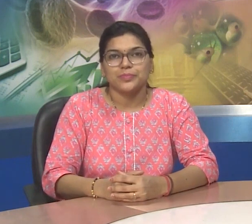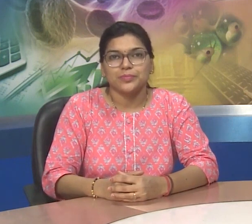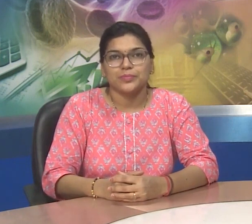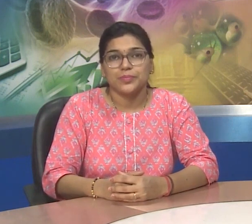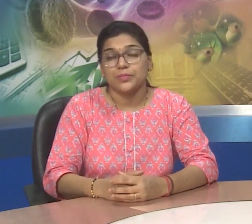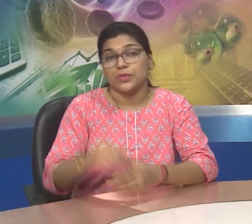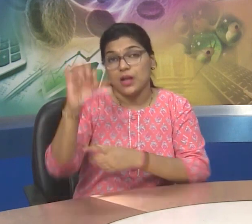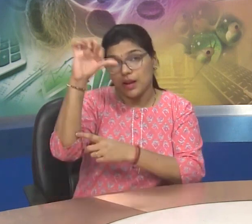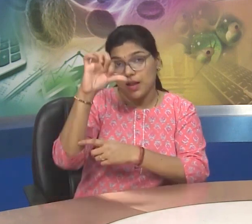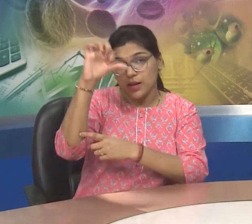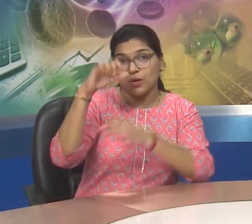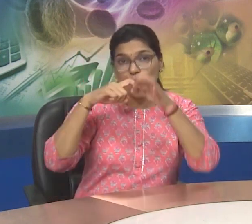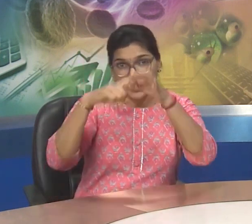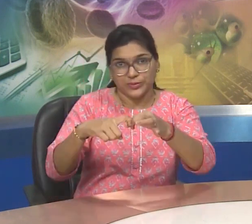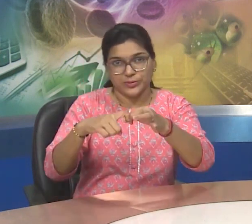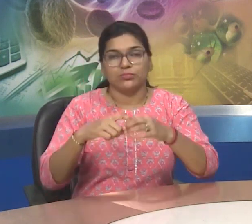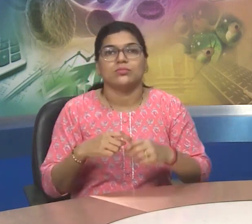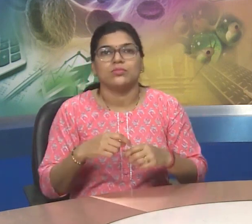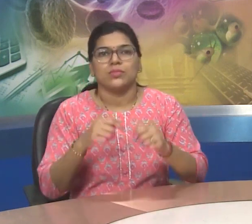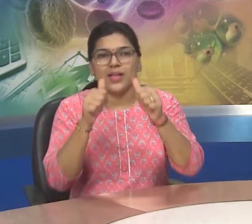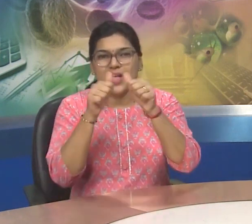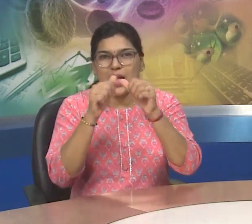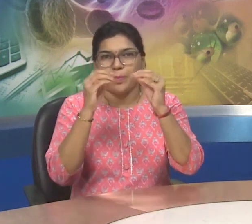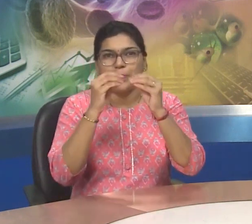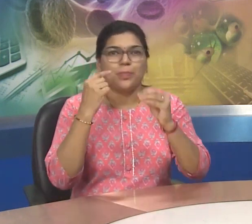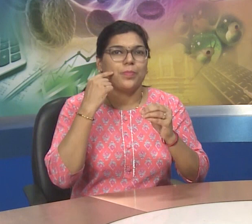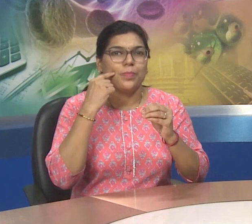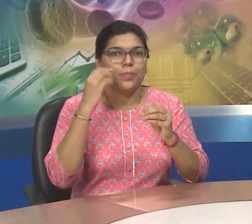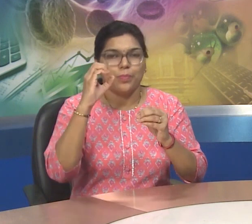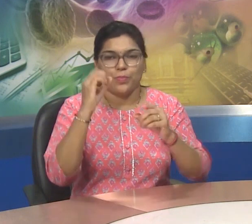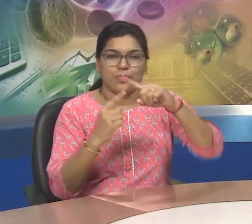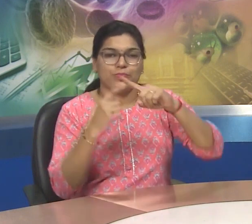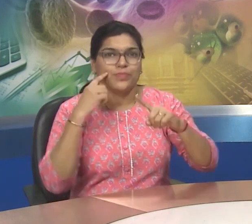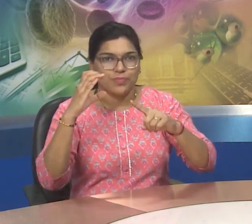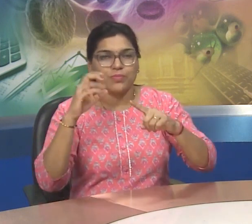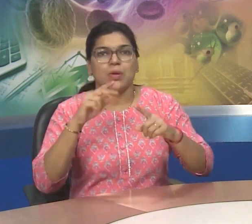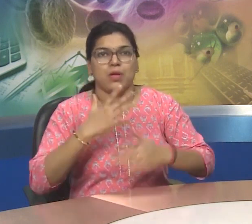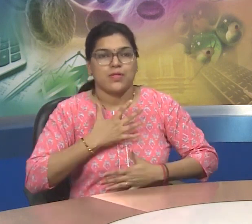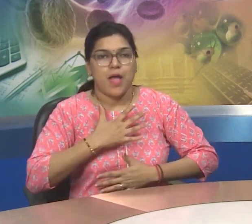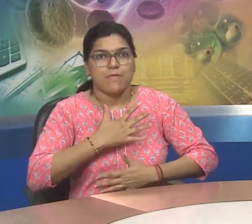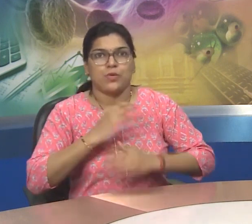Question 9, list its abiotic